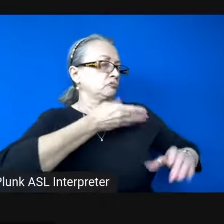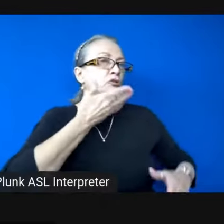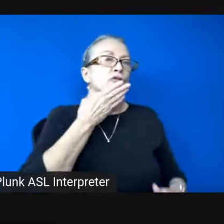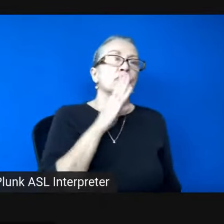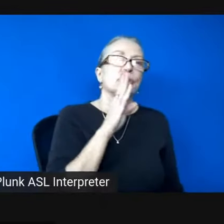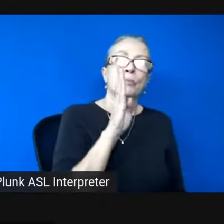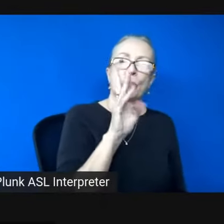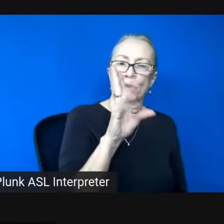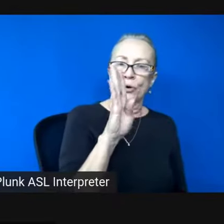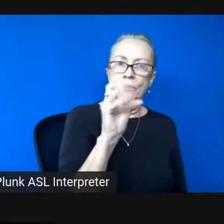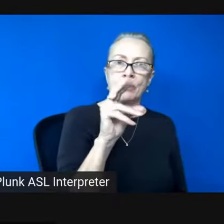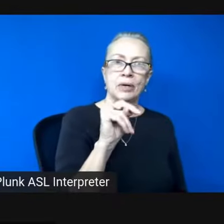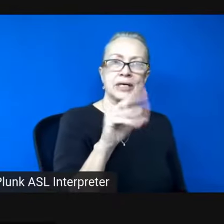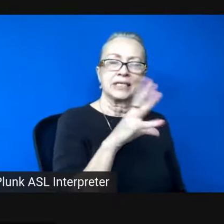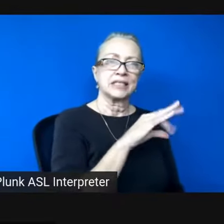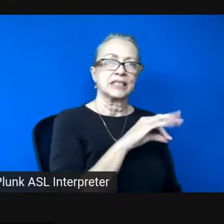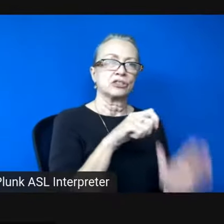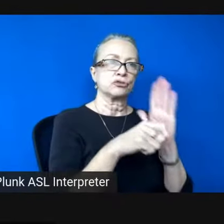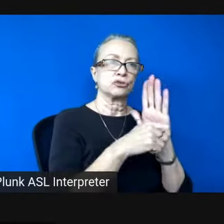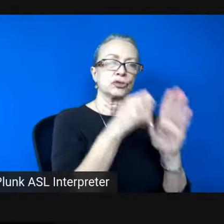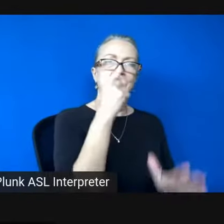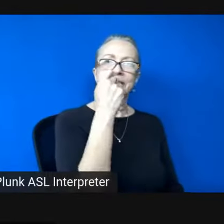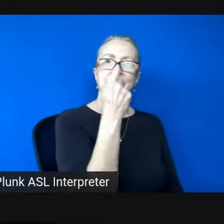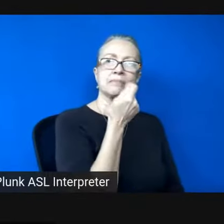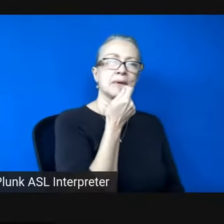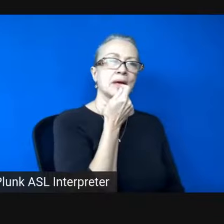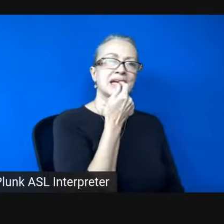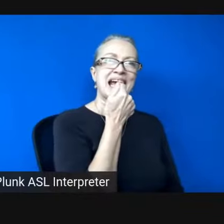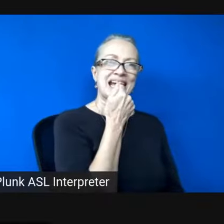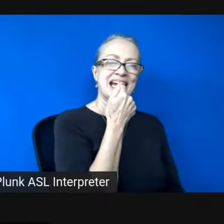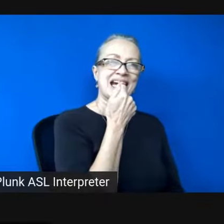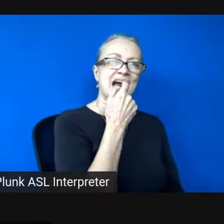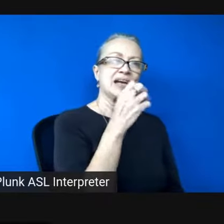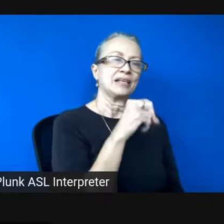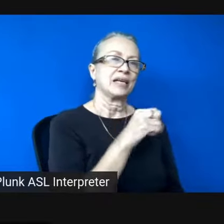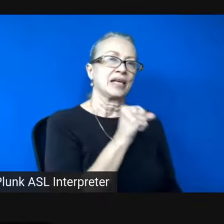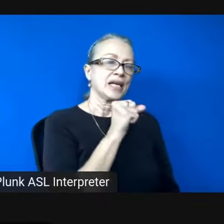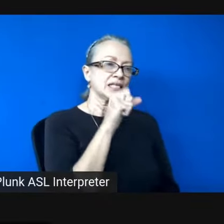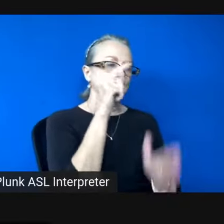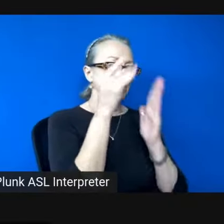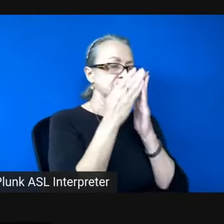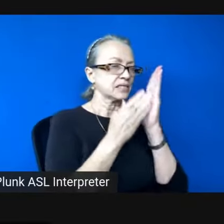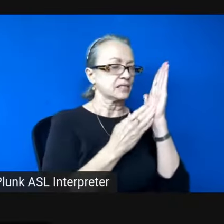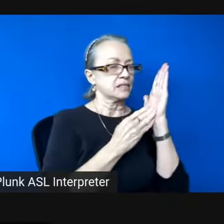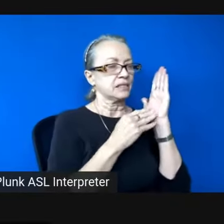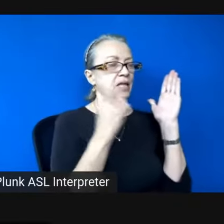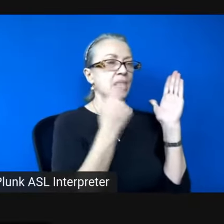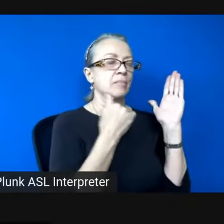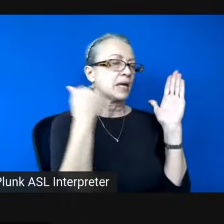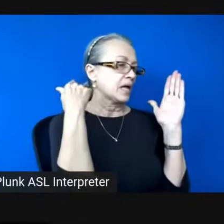a match between our teeth slid the lit head lip to chest throat